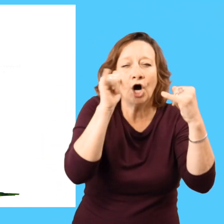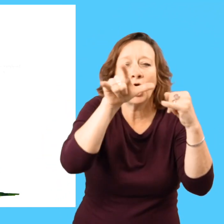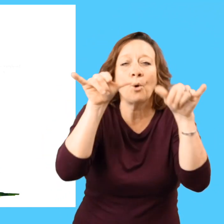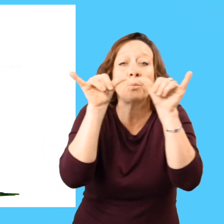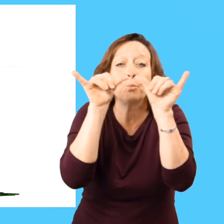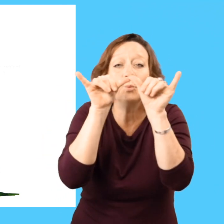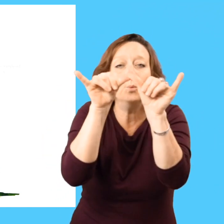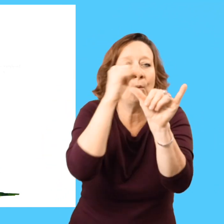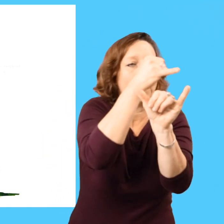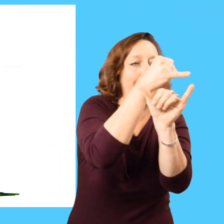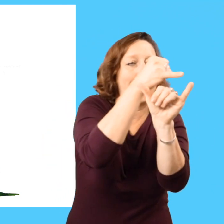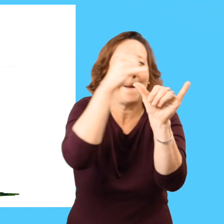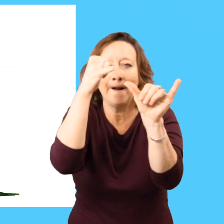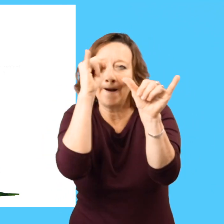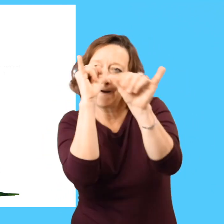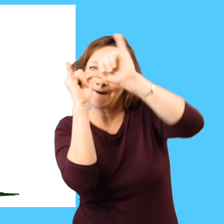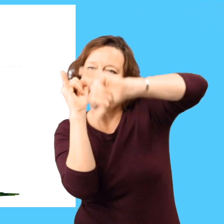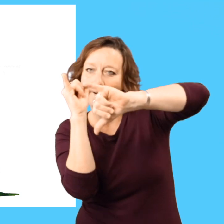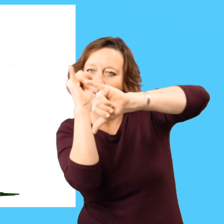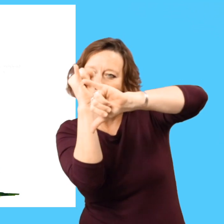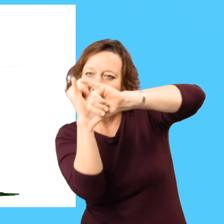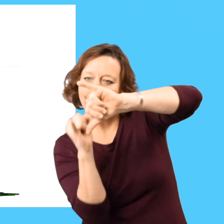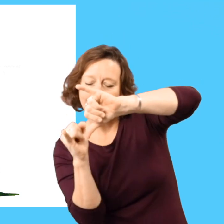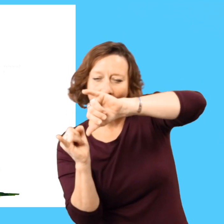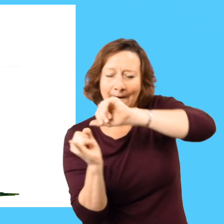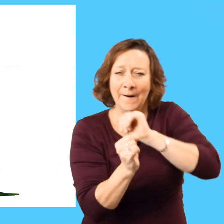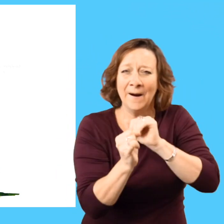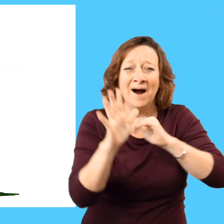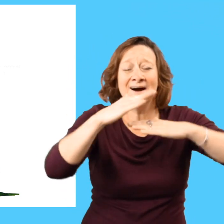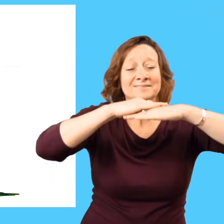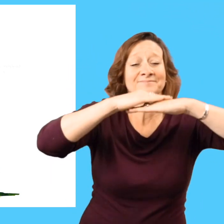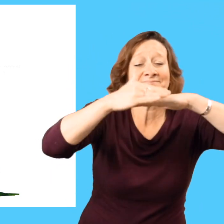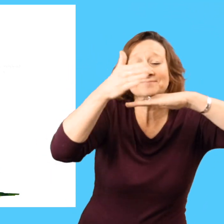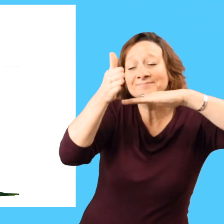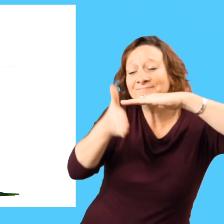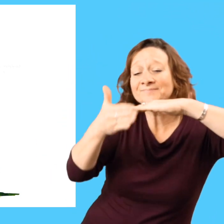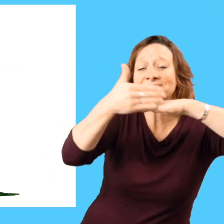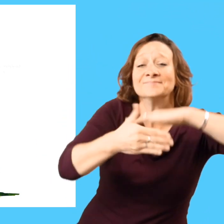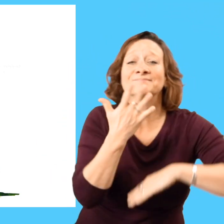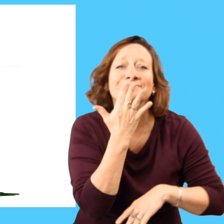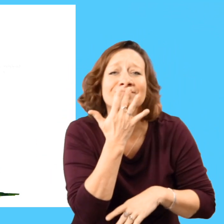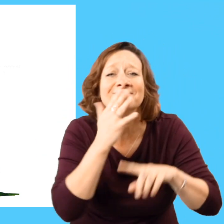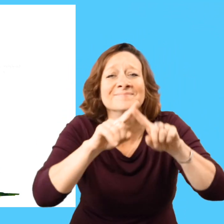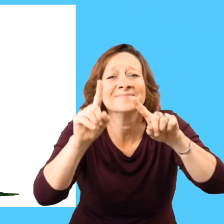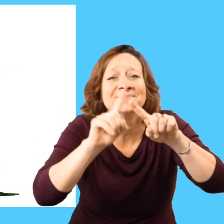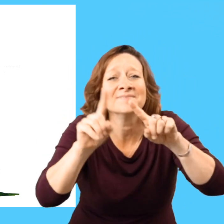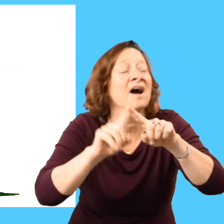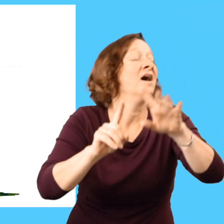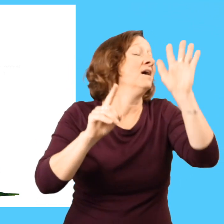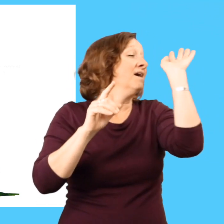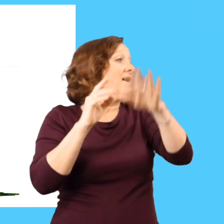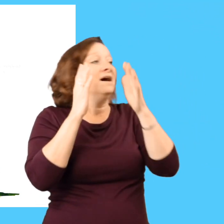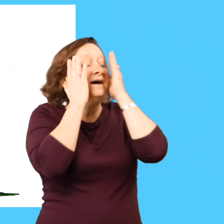as if drawn with a ruler, and each surface shone in a different color.